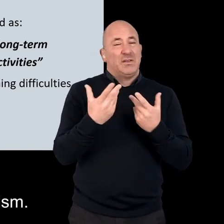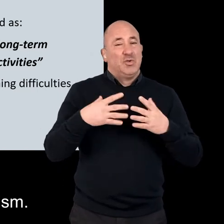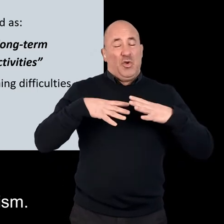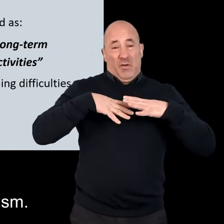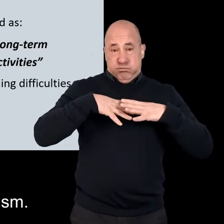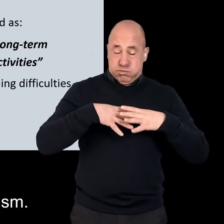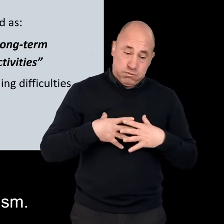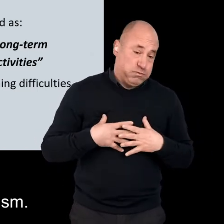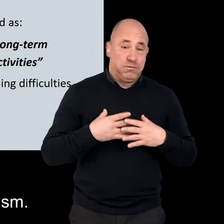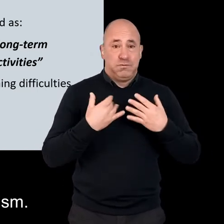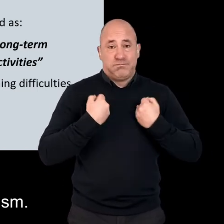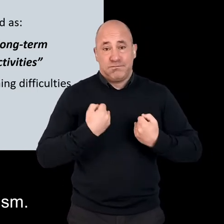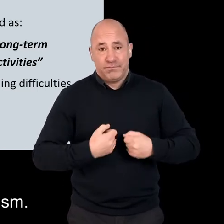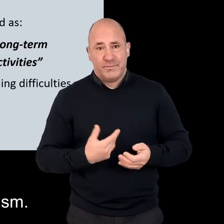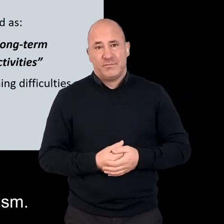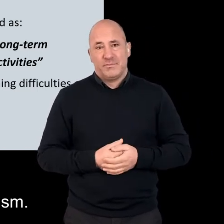based conditions.